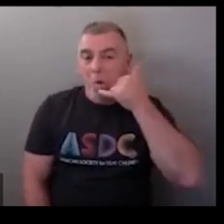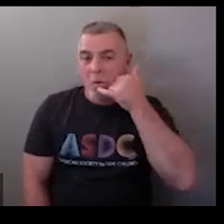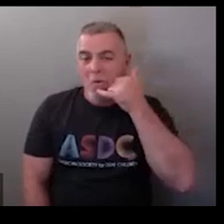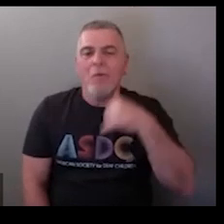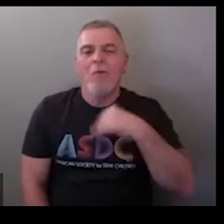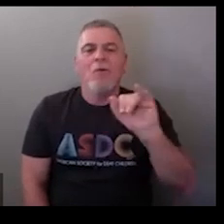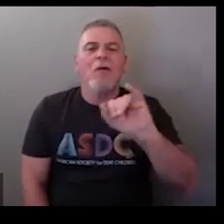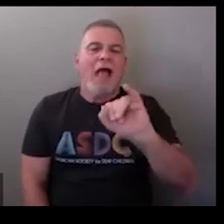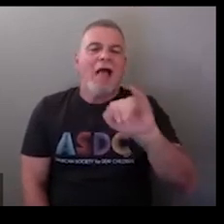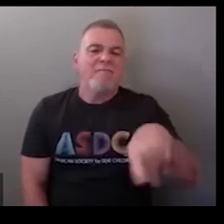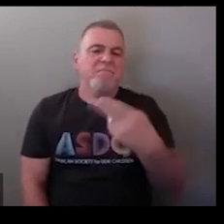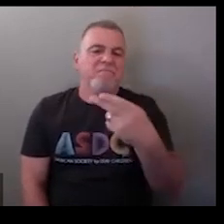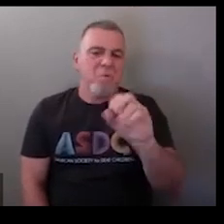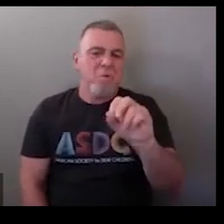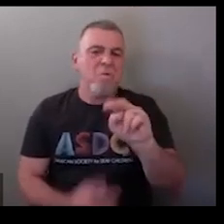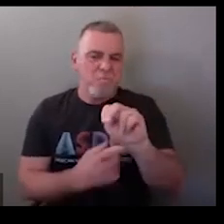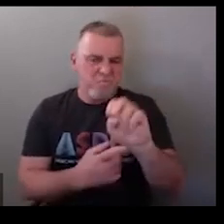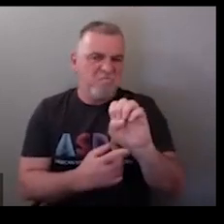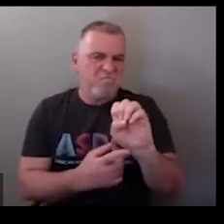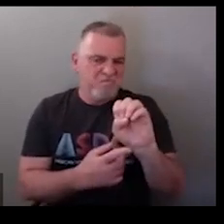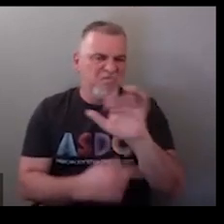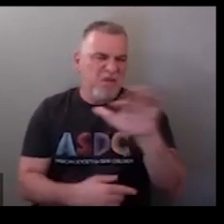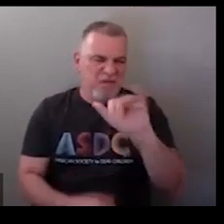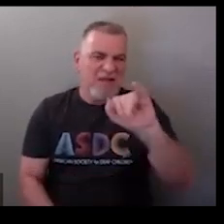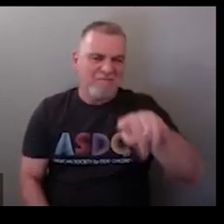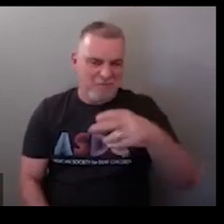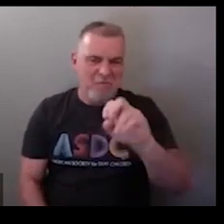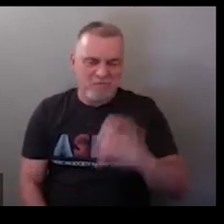so okay so this is the old sign for phone you can do iphone